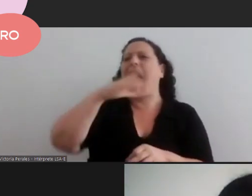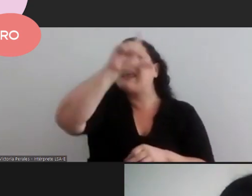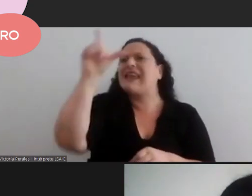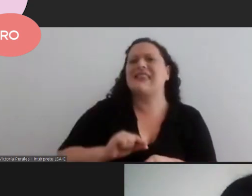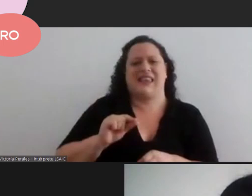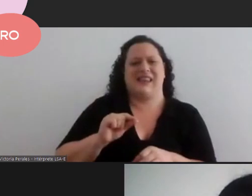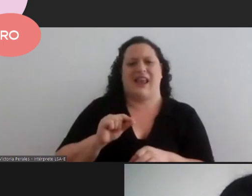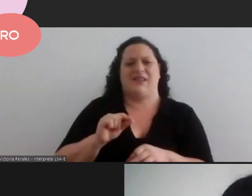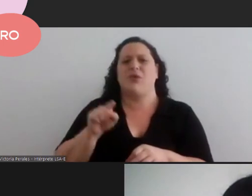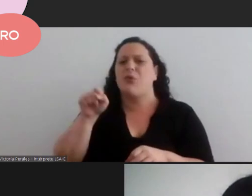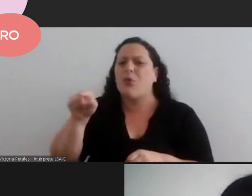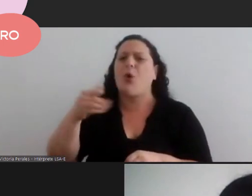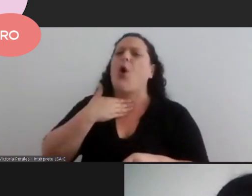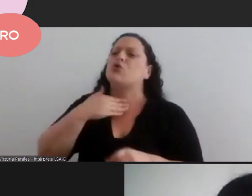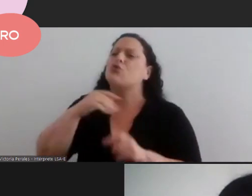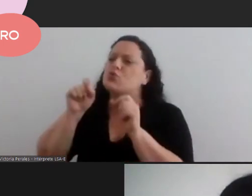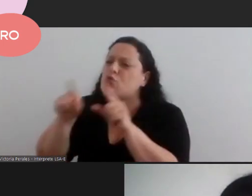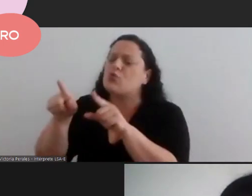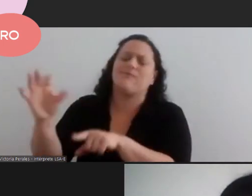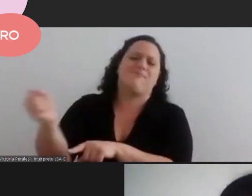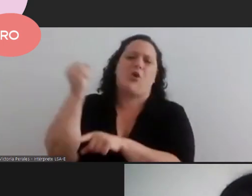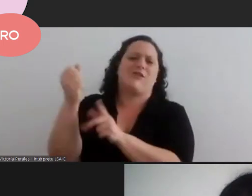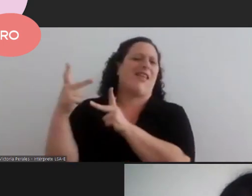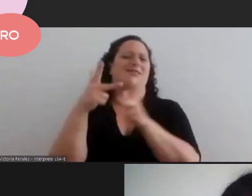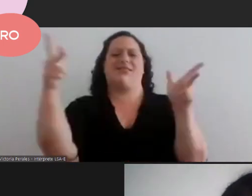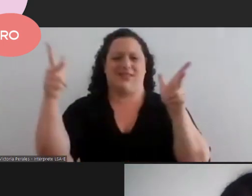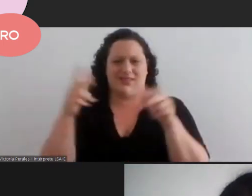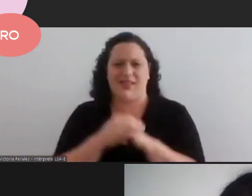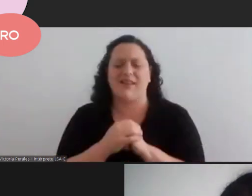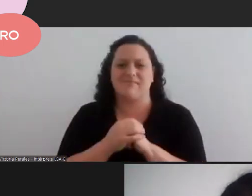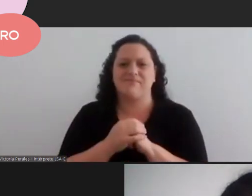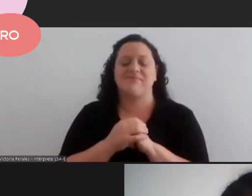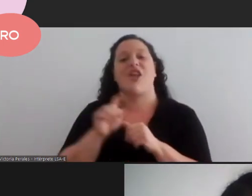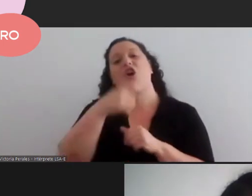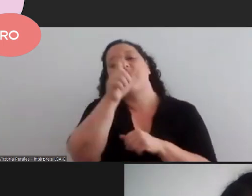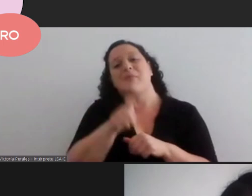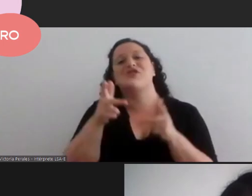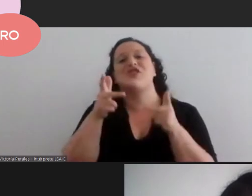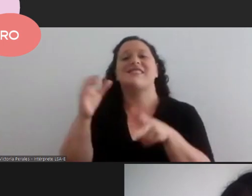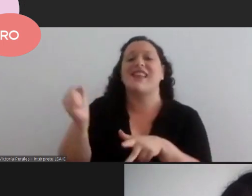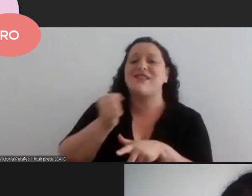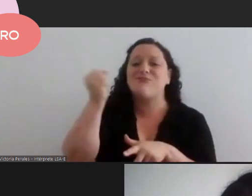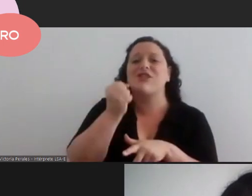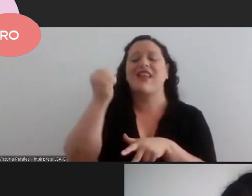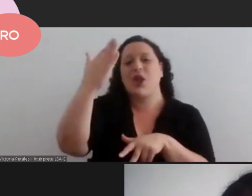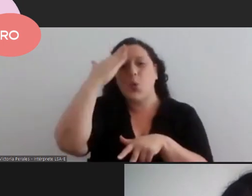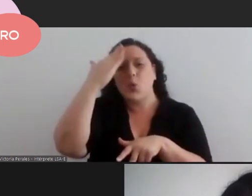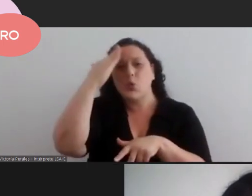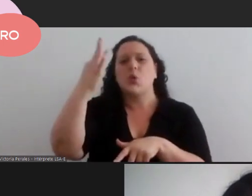the decolonizing culture and especially decolonizing each one of ourselves